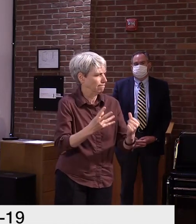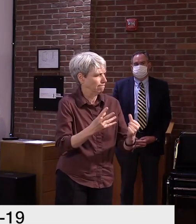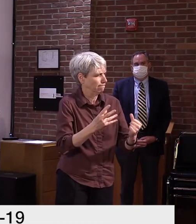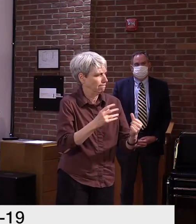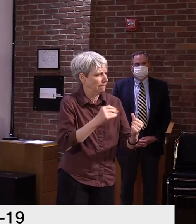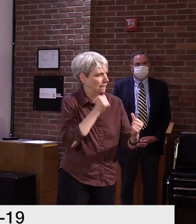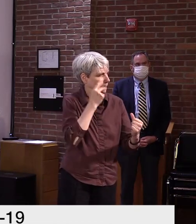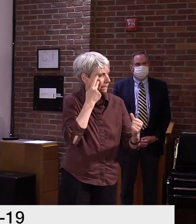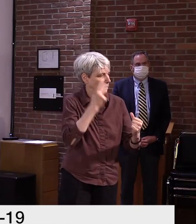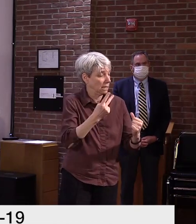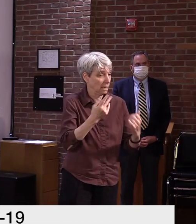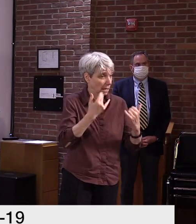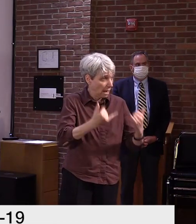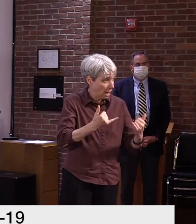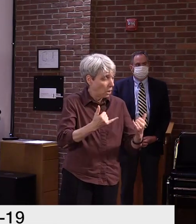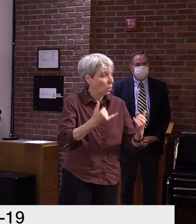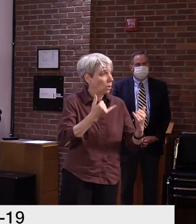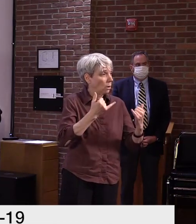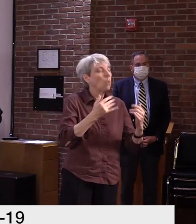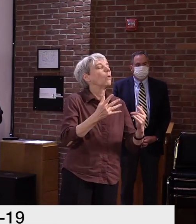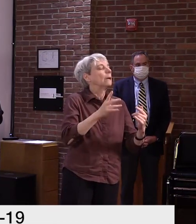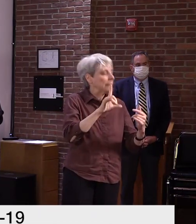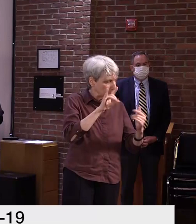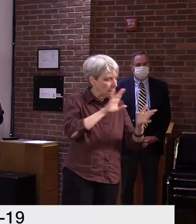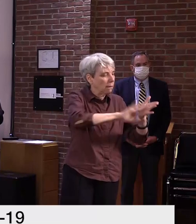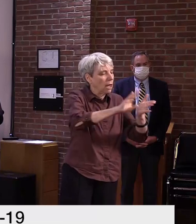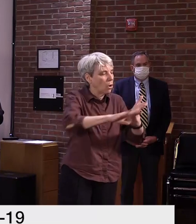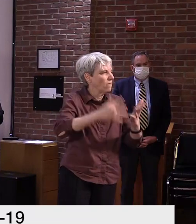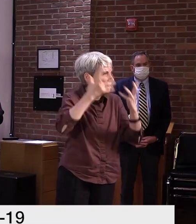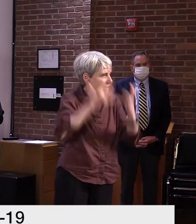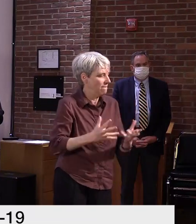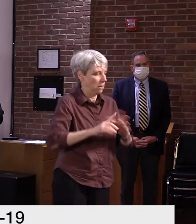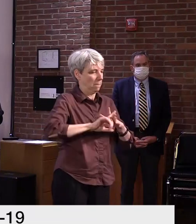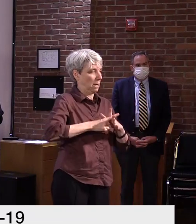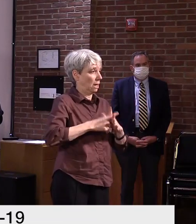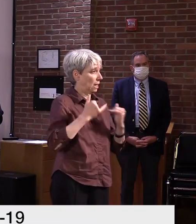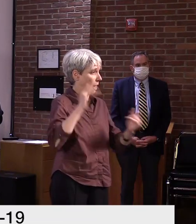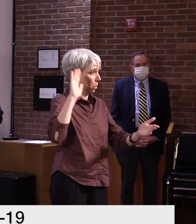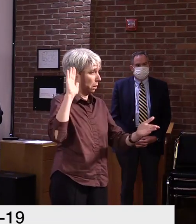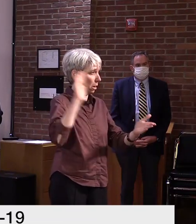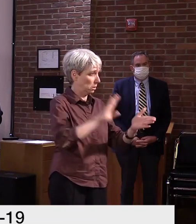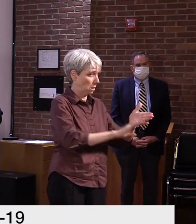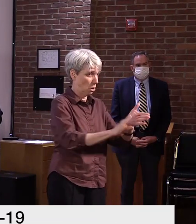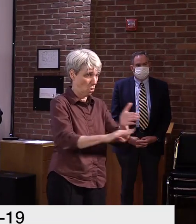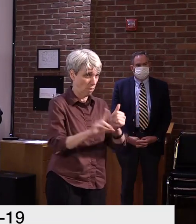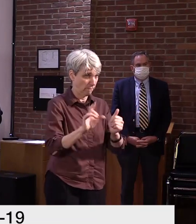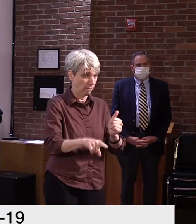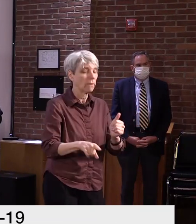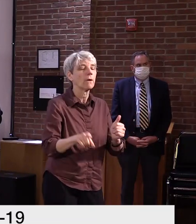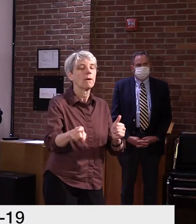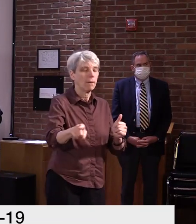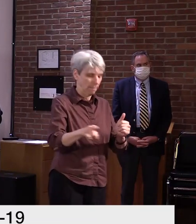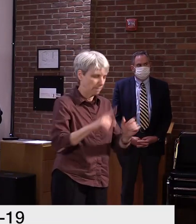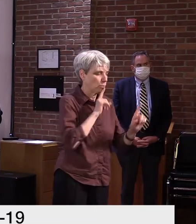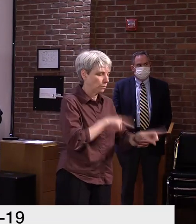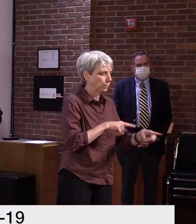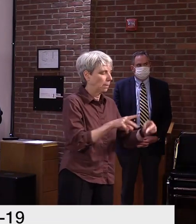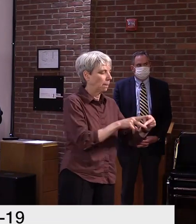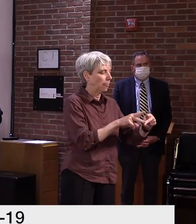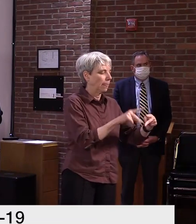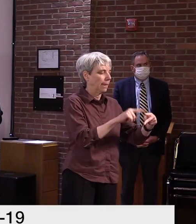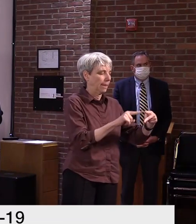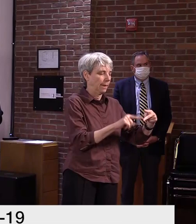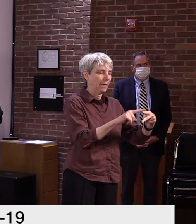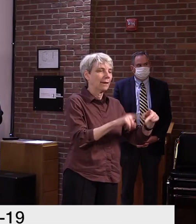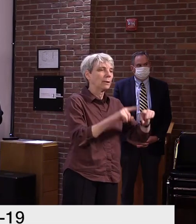still fairly significant layoffs? Yeah, so two pieces there that you mentioned. One is whether we're talking